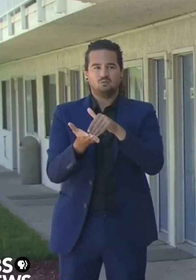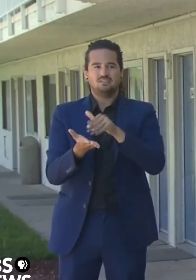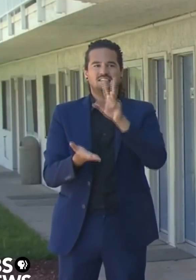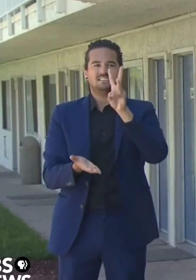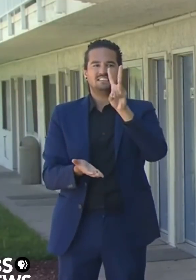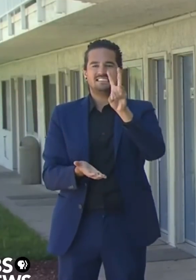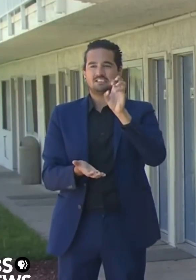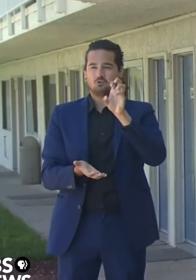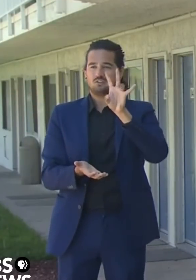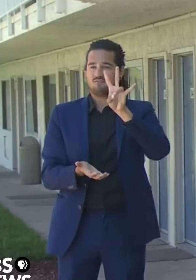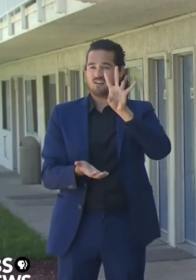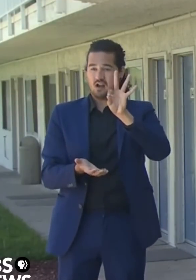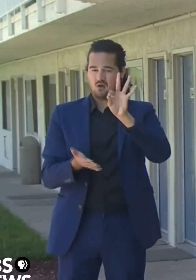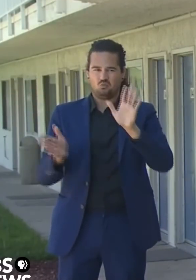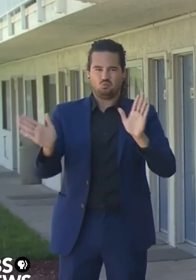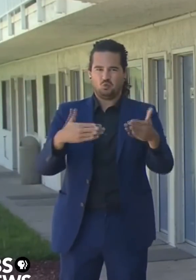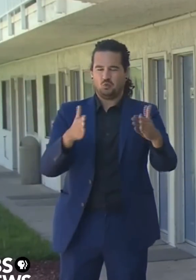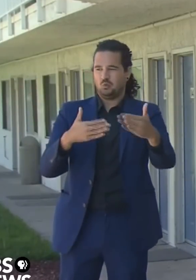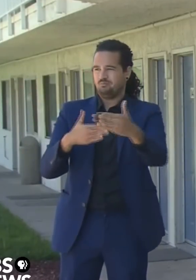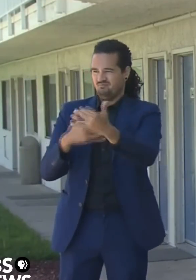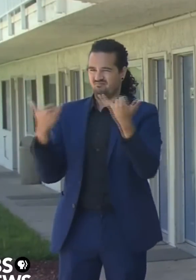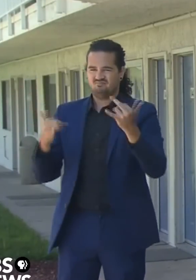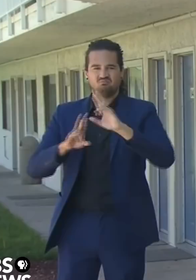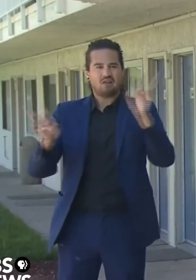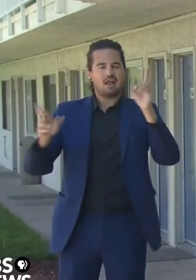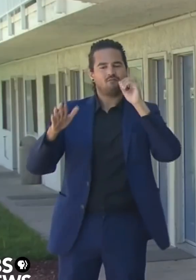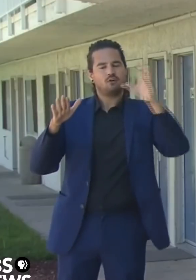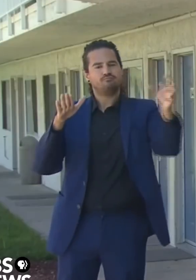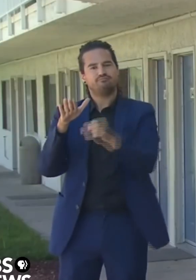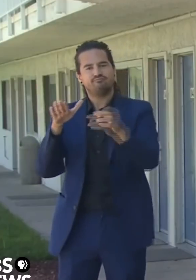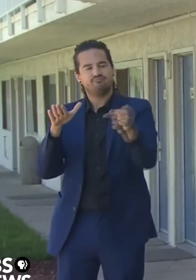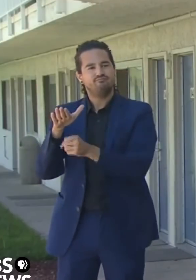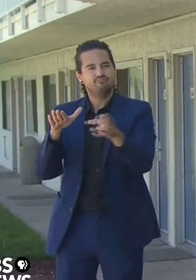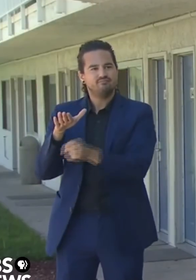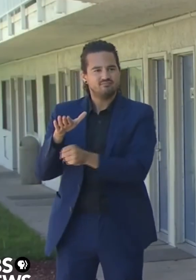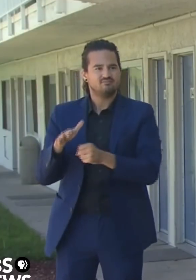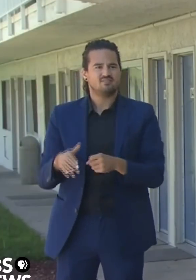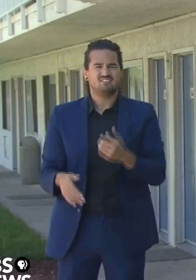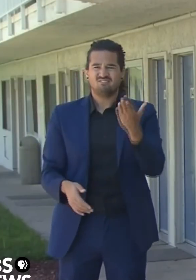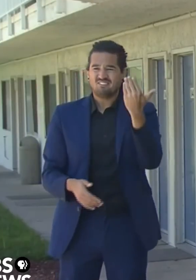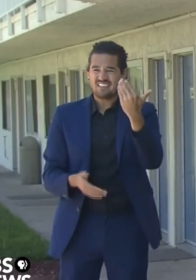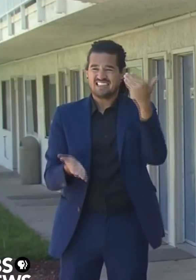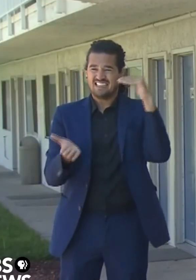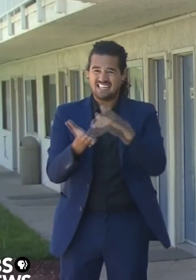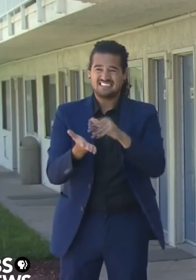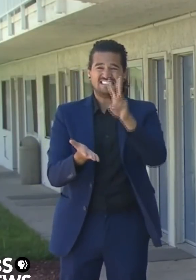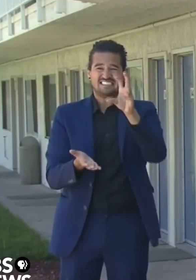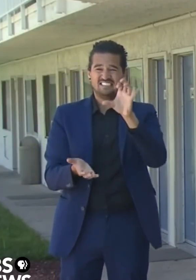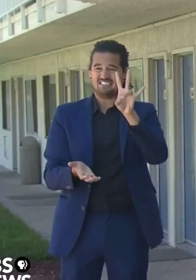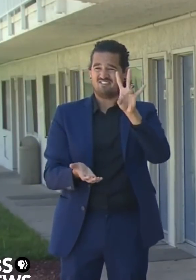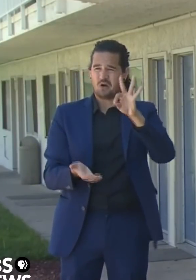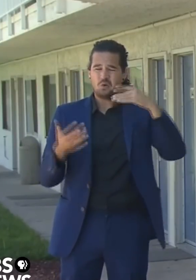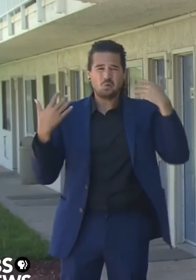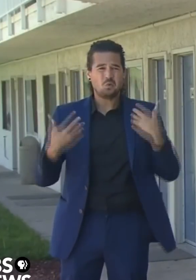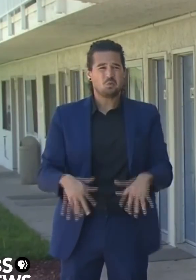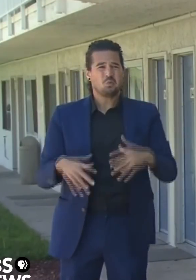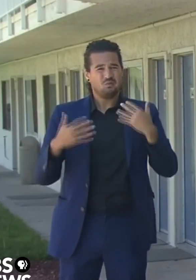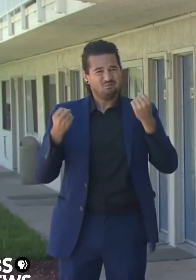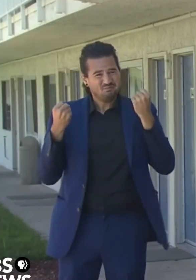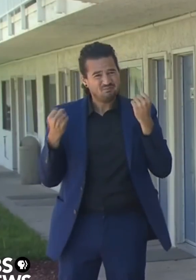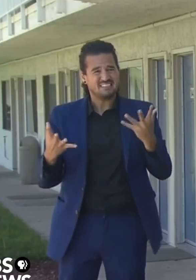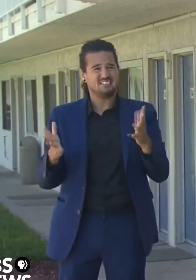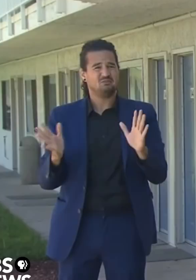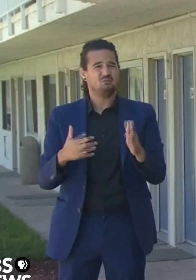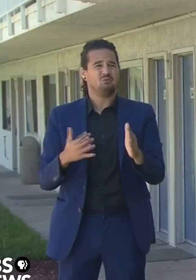under our portfolio 15,679 rooms. We estimate 1000,